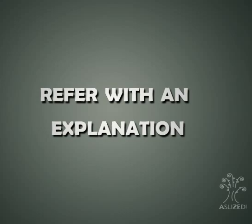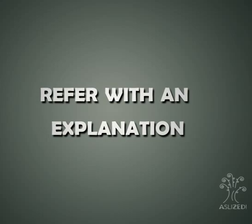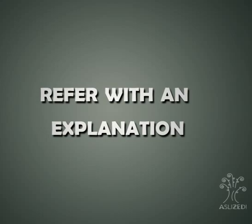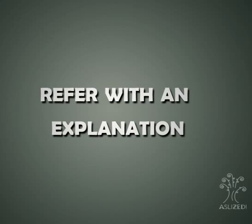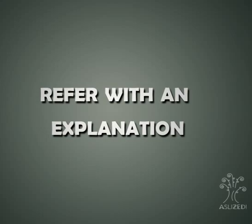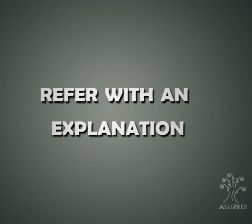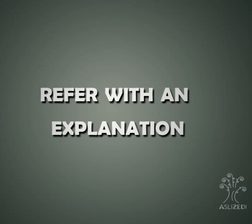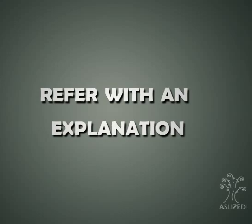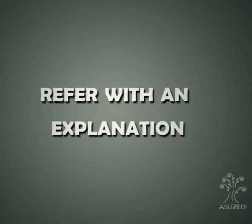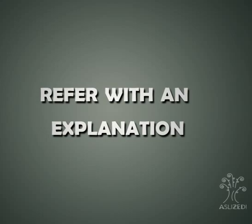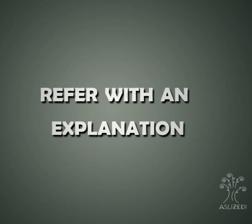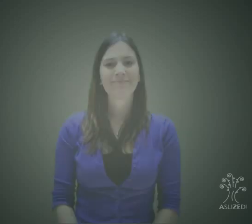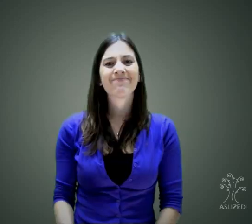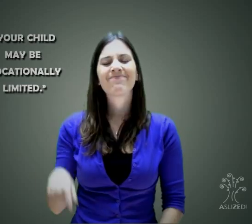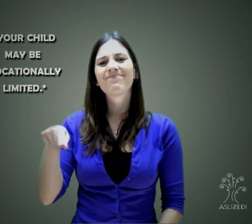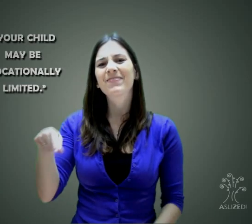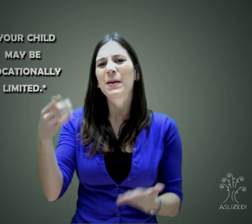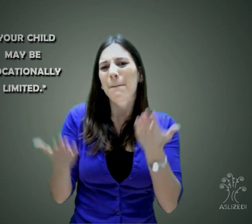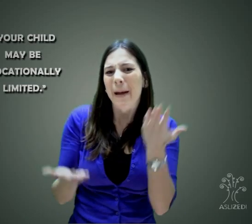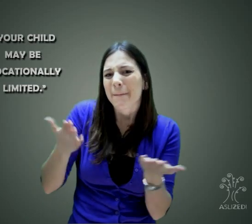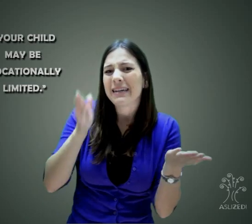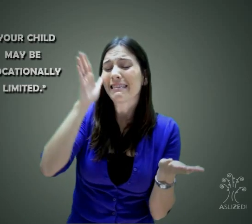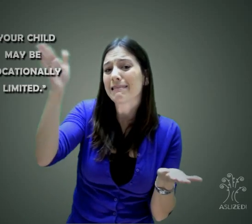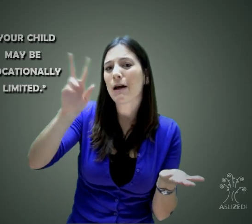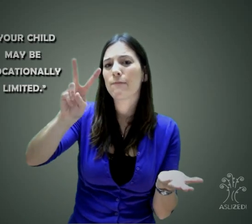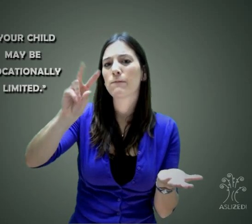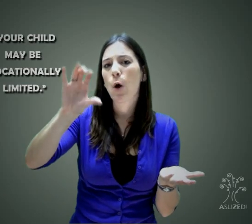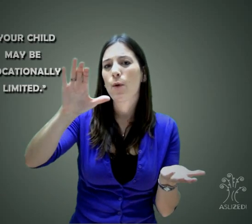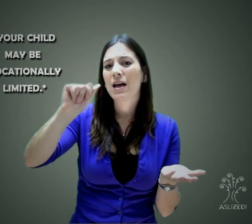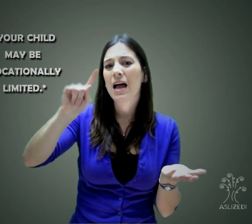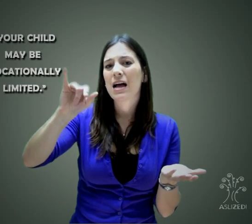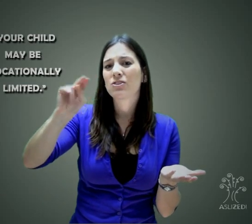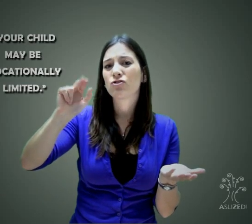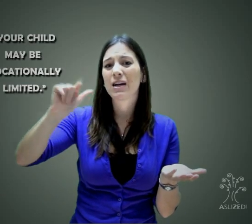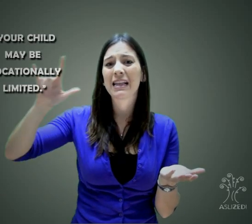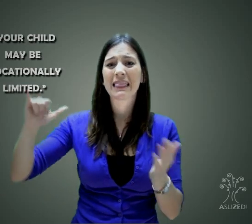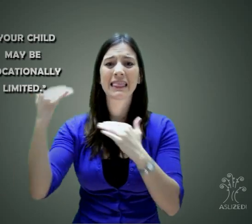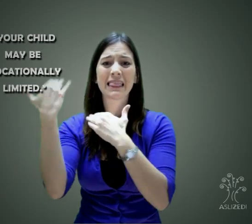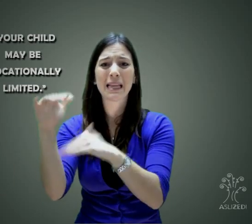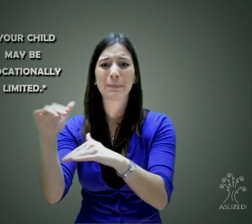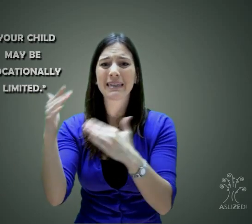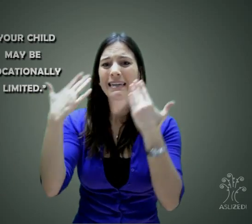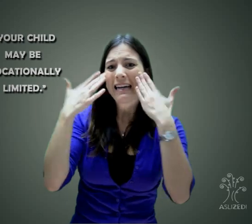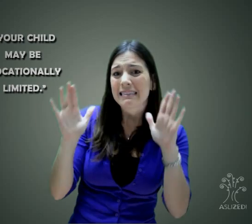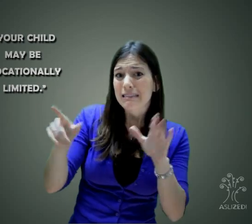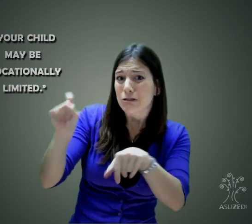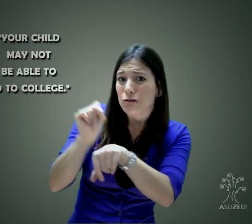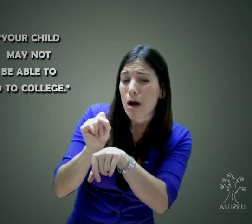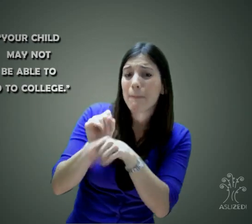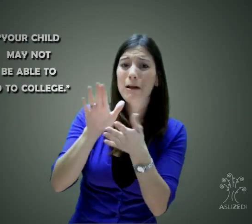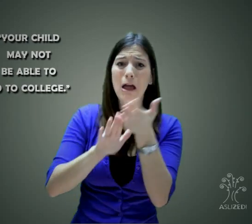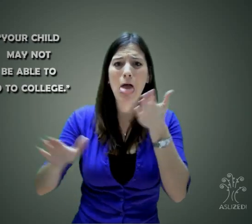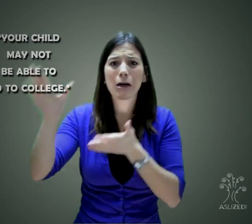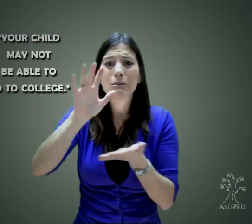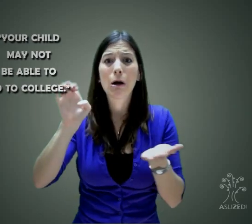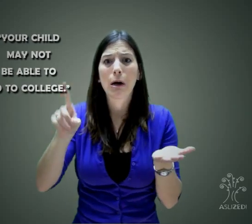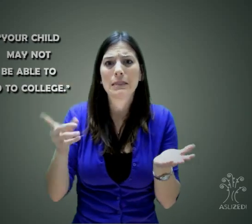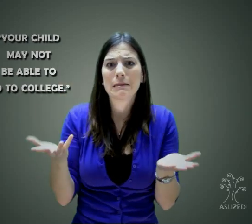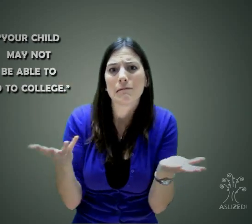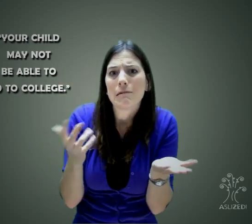Doctors sometimes also say, your child may have vocational limitations and further suggest that the child's future is uncertain, alluding to the fact that the